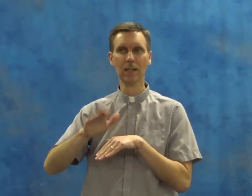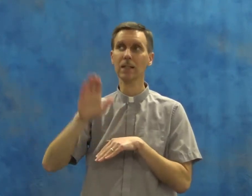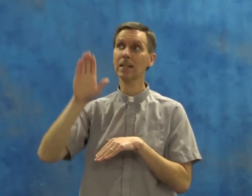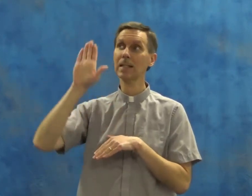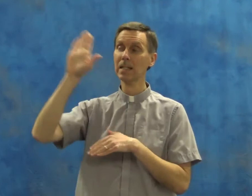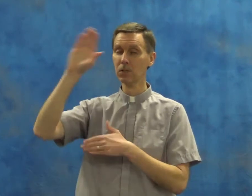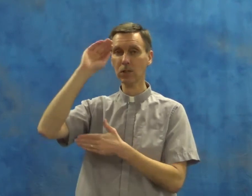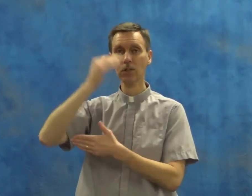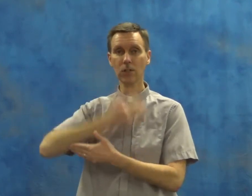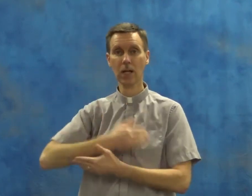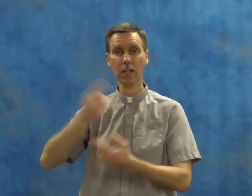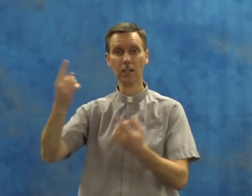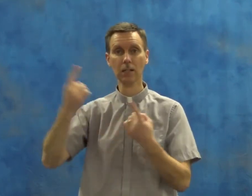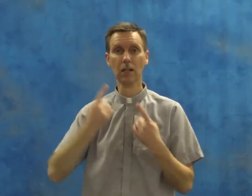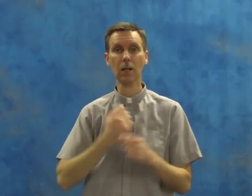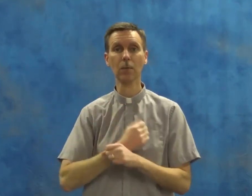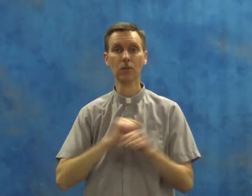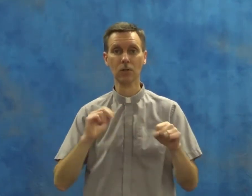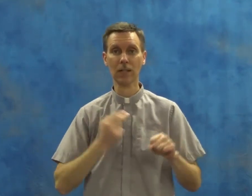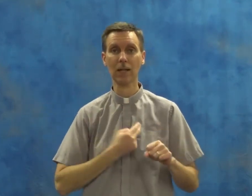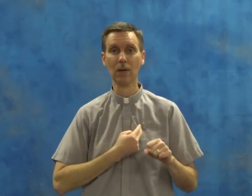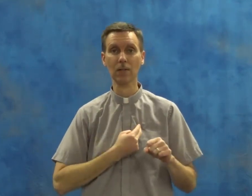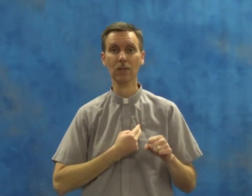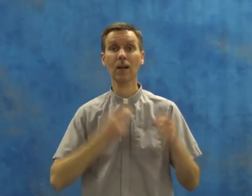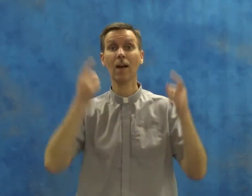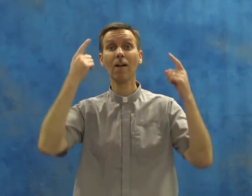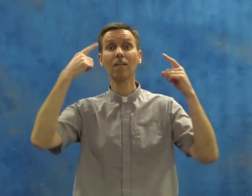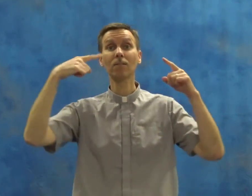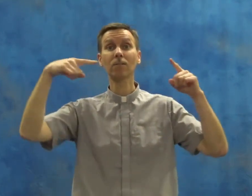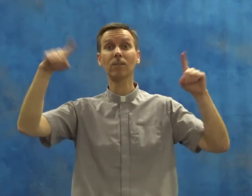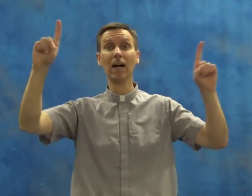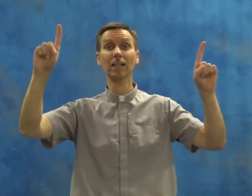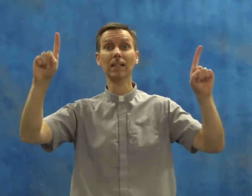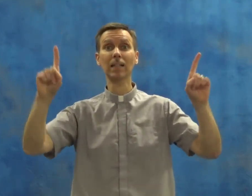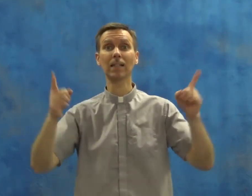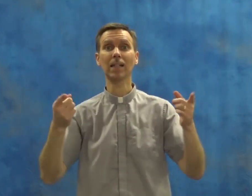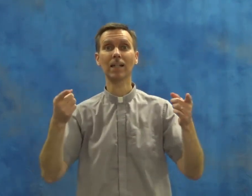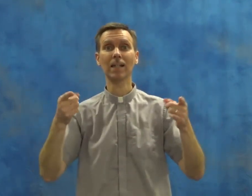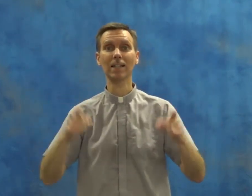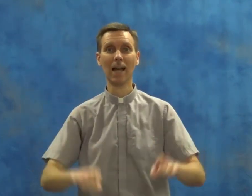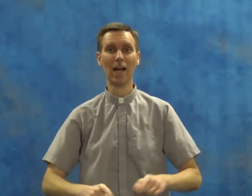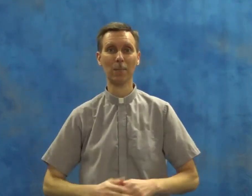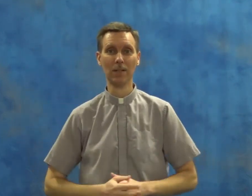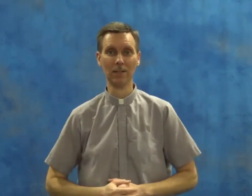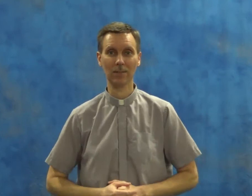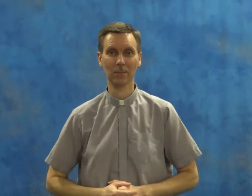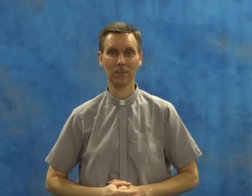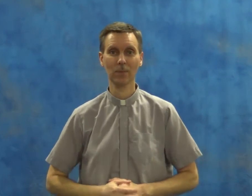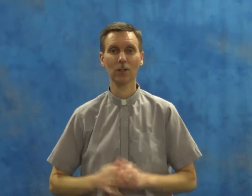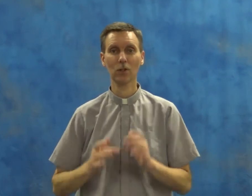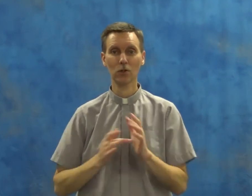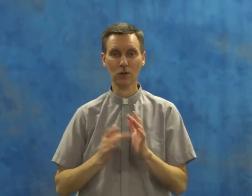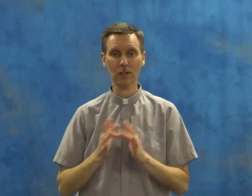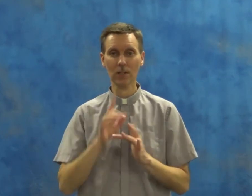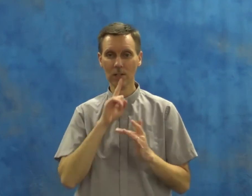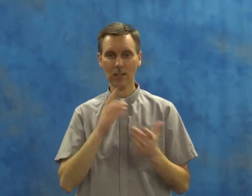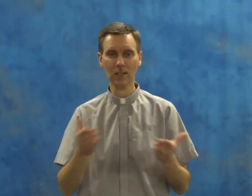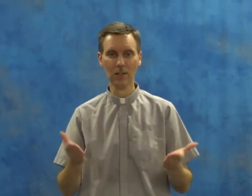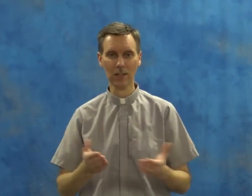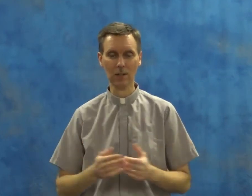his Son to come to save us. Finally, it's happening. Jesus is here.